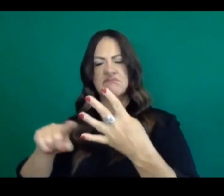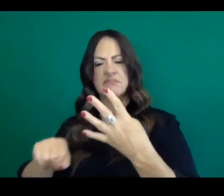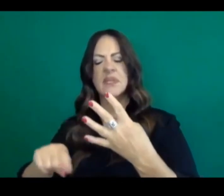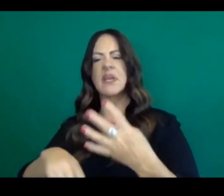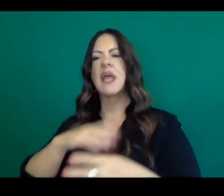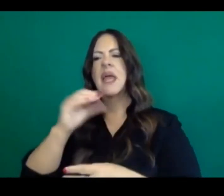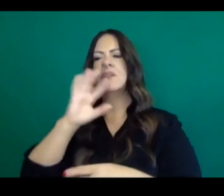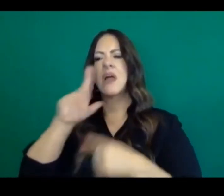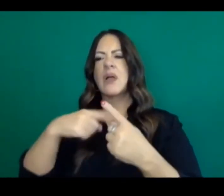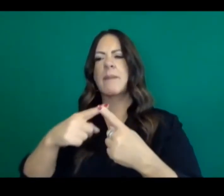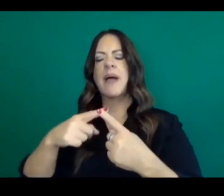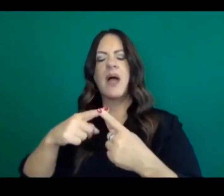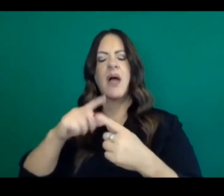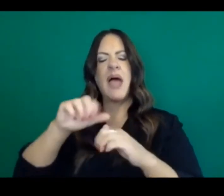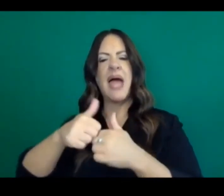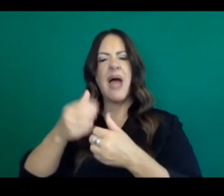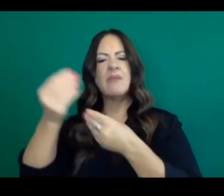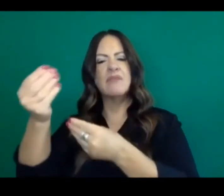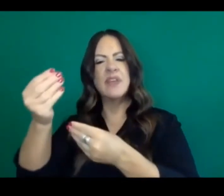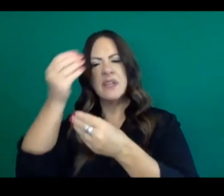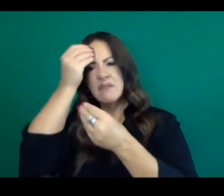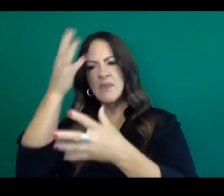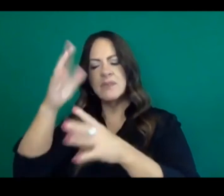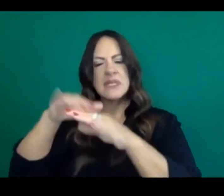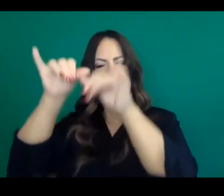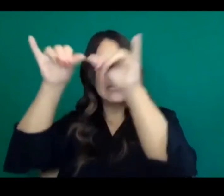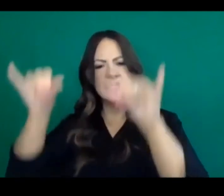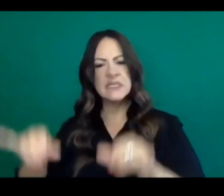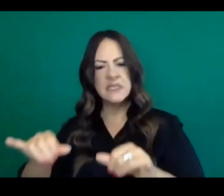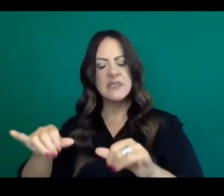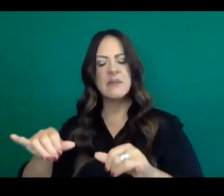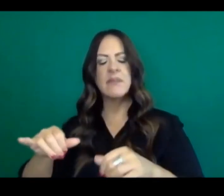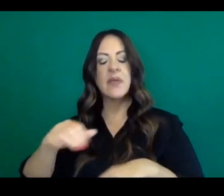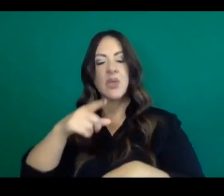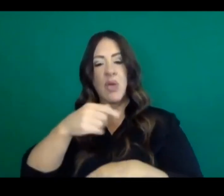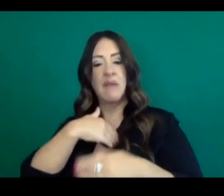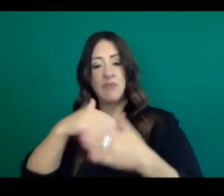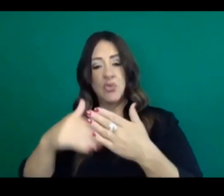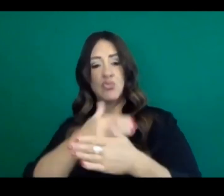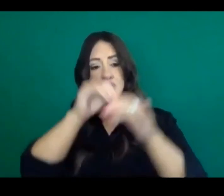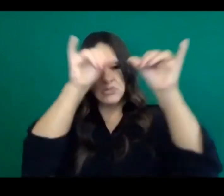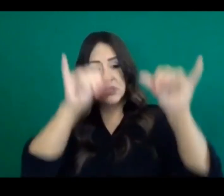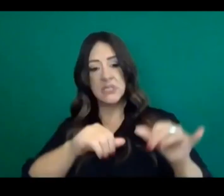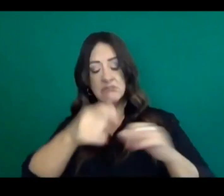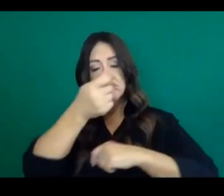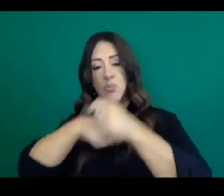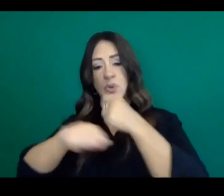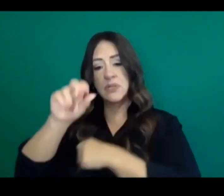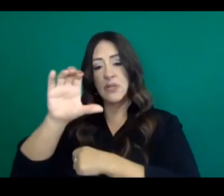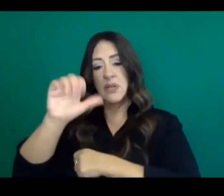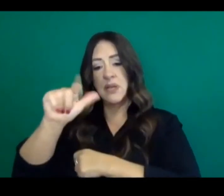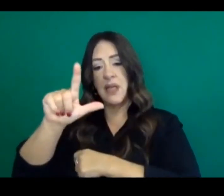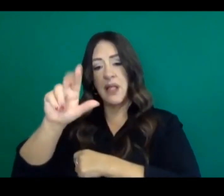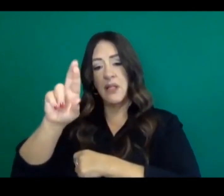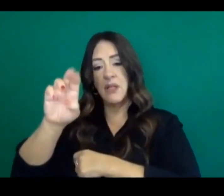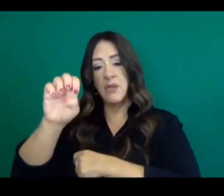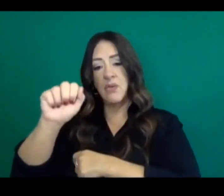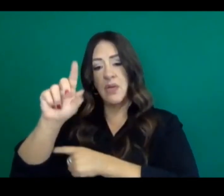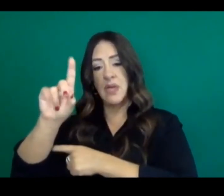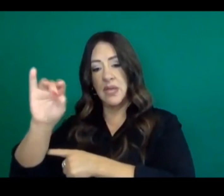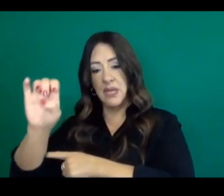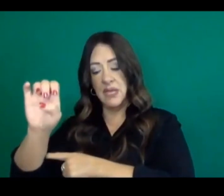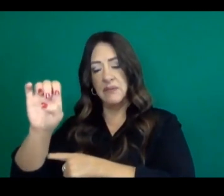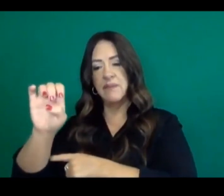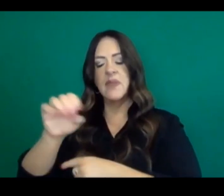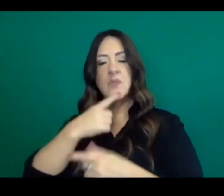just going to break off COVID from the rest of the infectious diseases reported to CalReady? Is that the same optimism